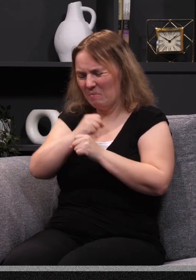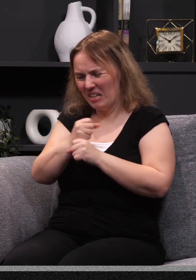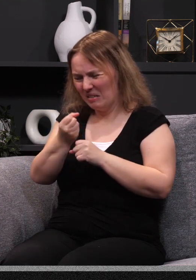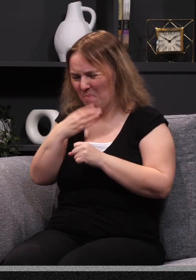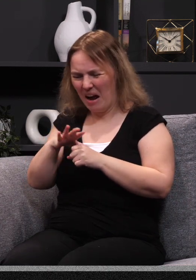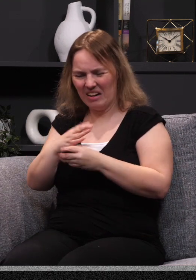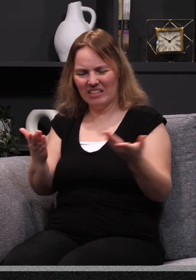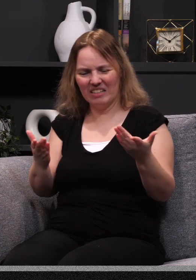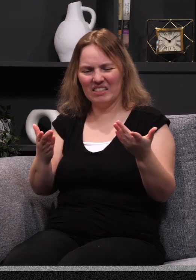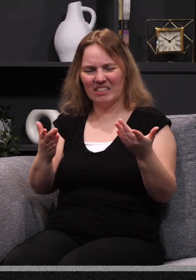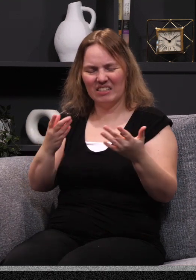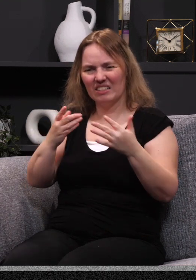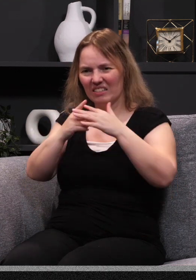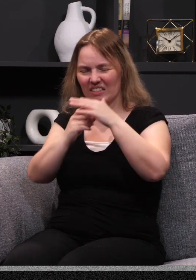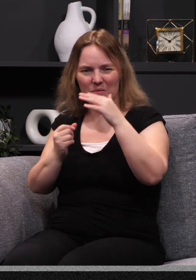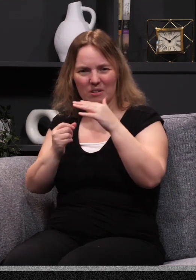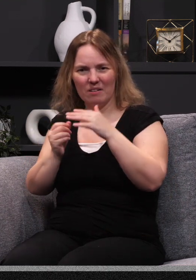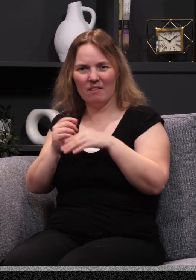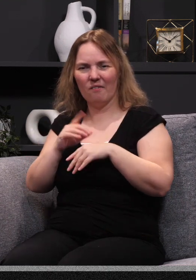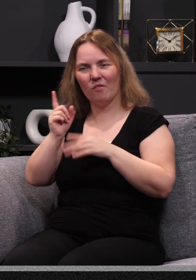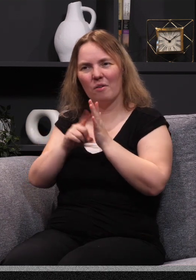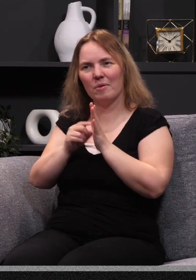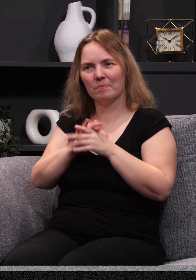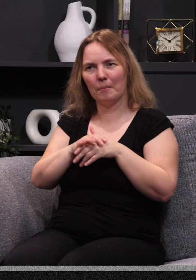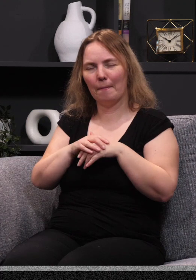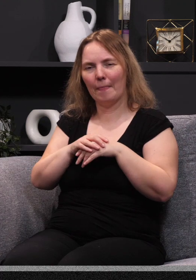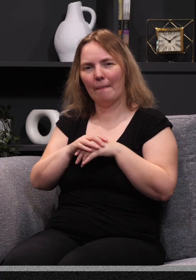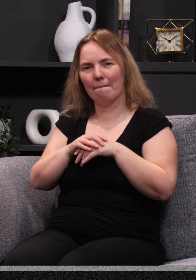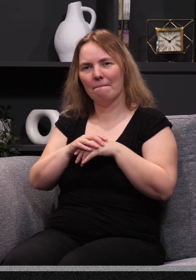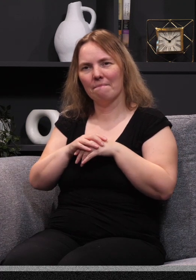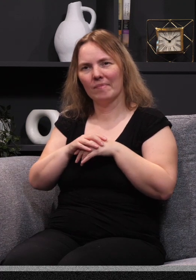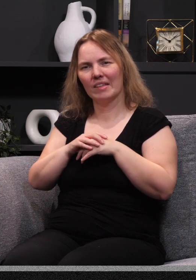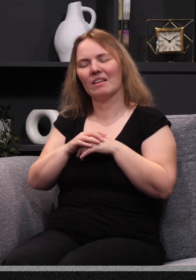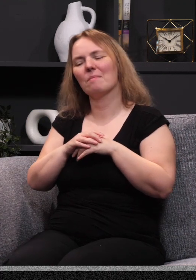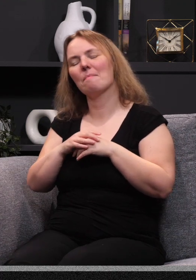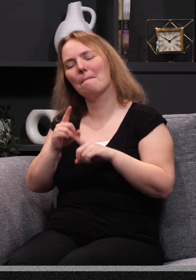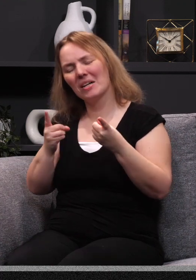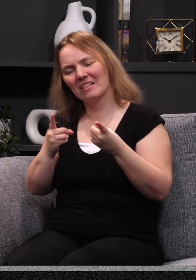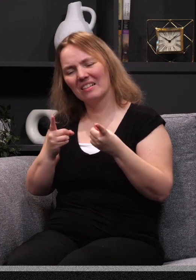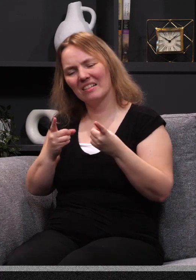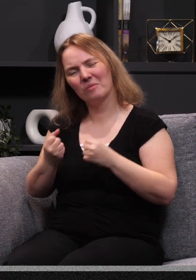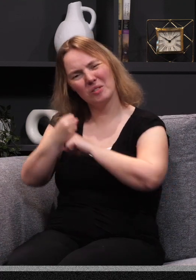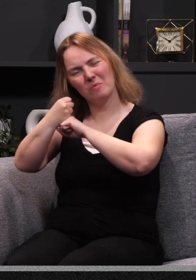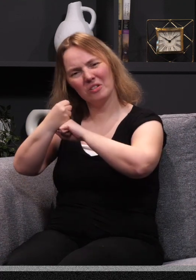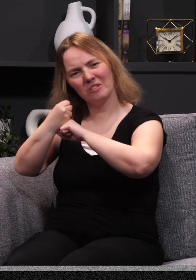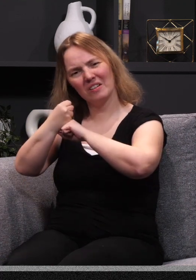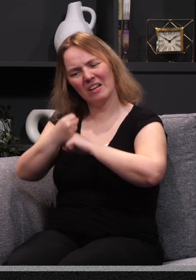disappear for a moment. But his love is actually a tangible strength that will give you the backbone to stand through whatever it is you're going